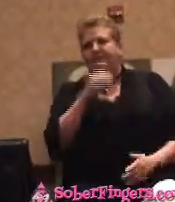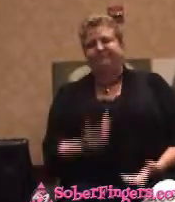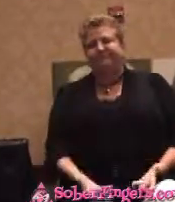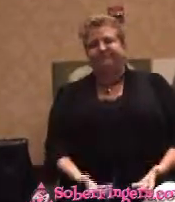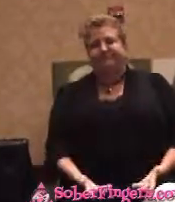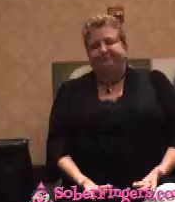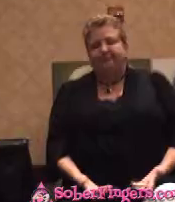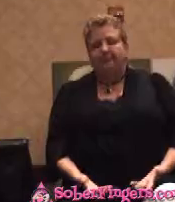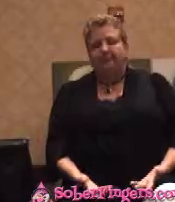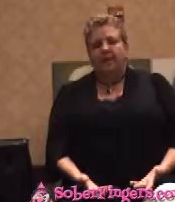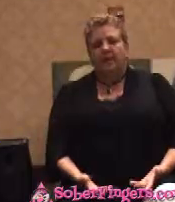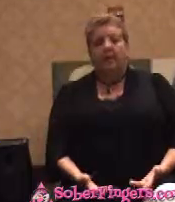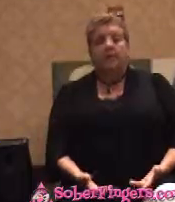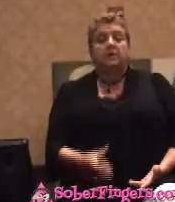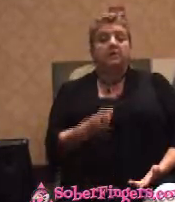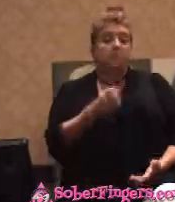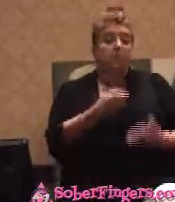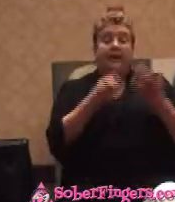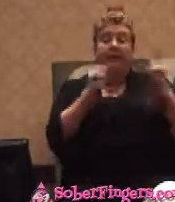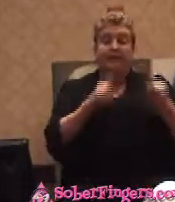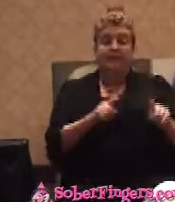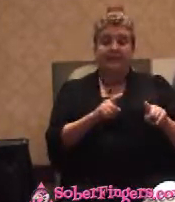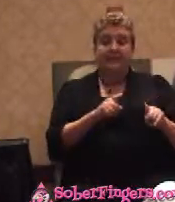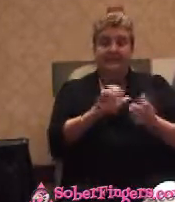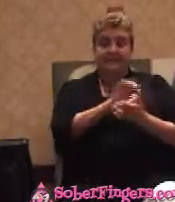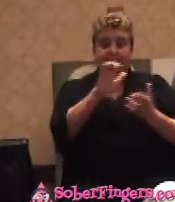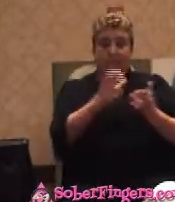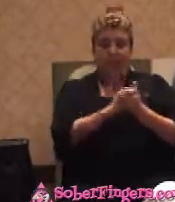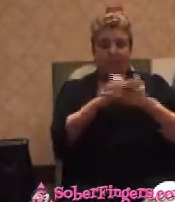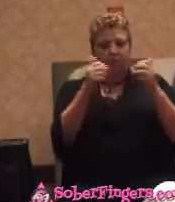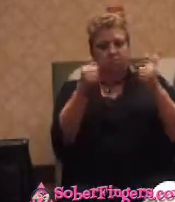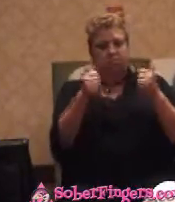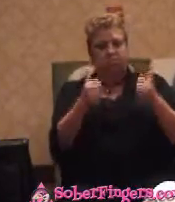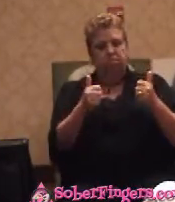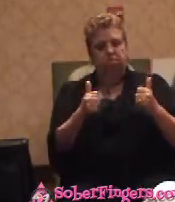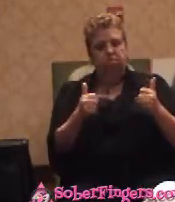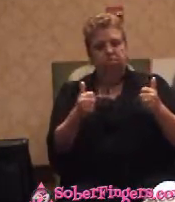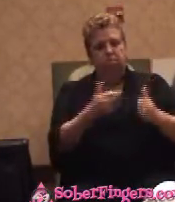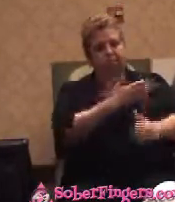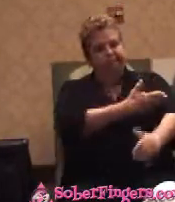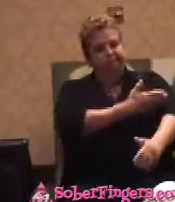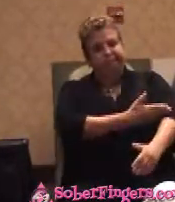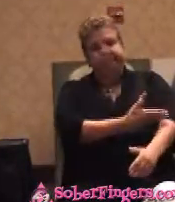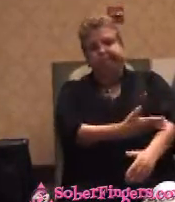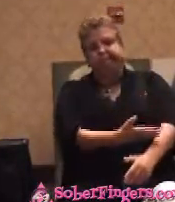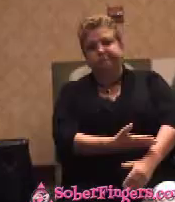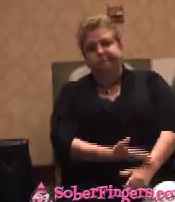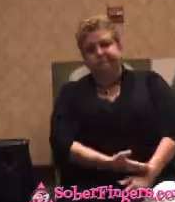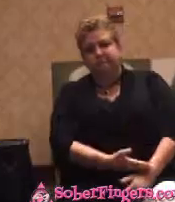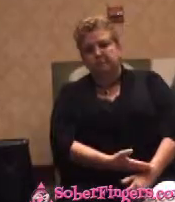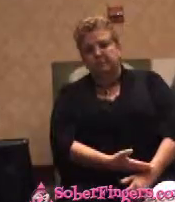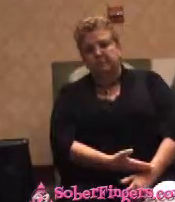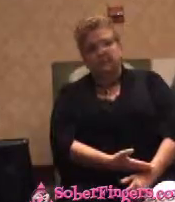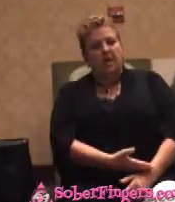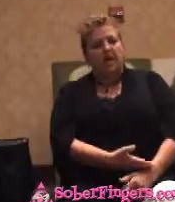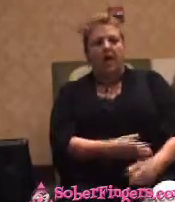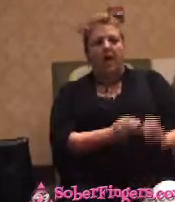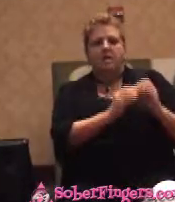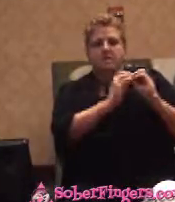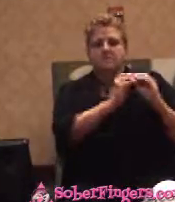things deteriorated in Iron Ravage. They kept going downhill. And we had more and more arguments. Finally, she